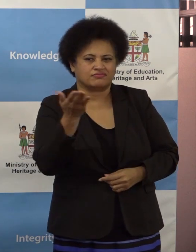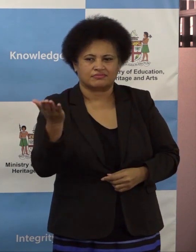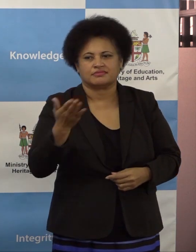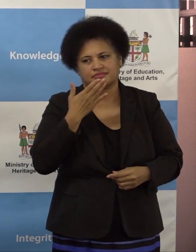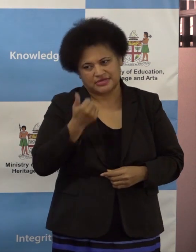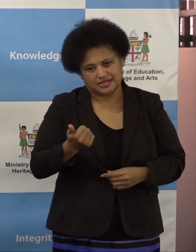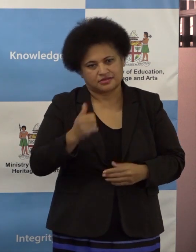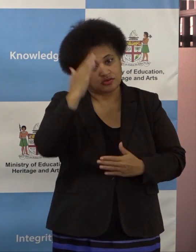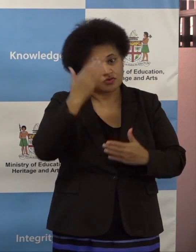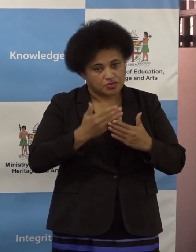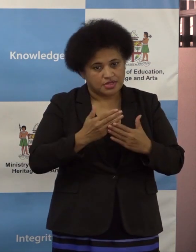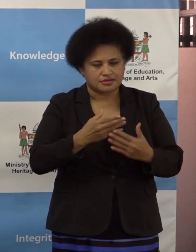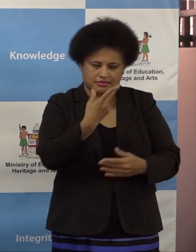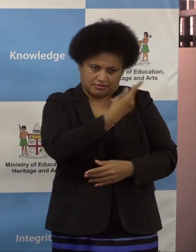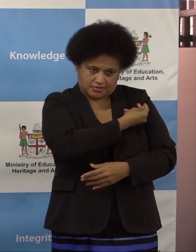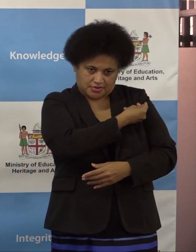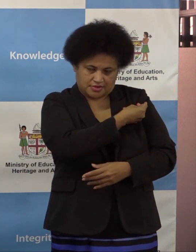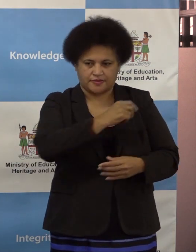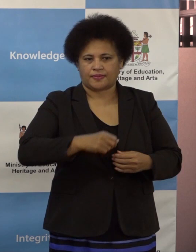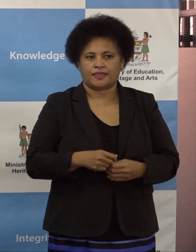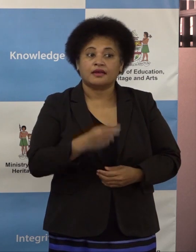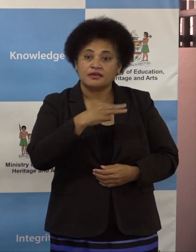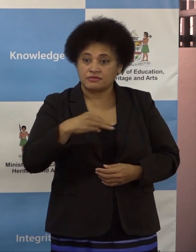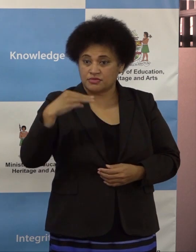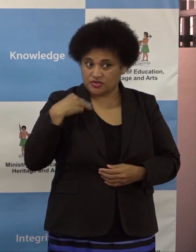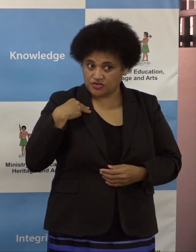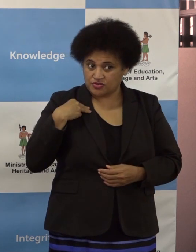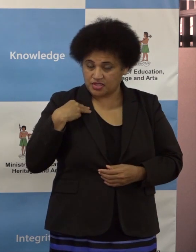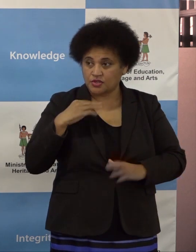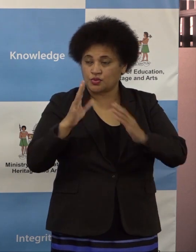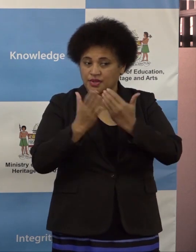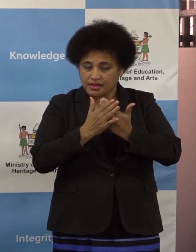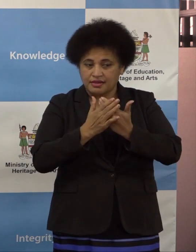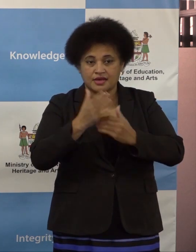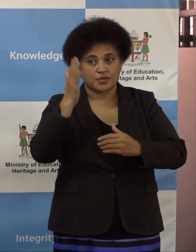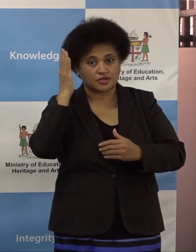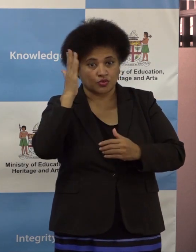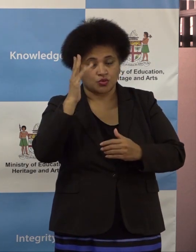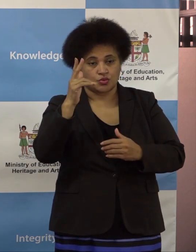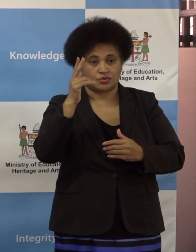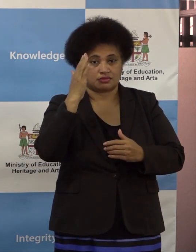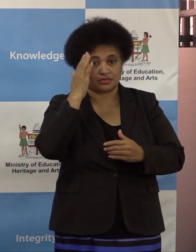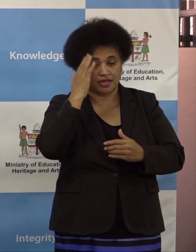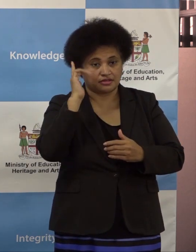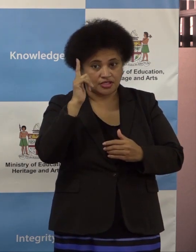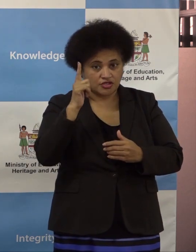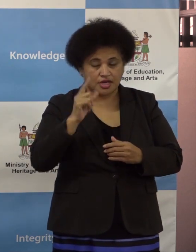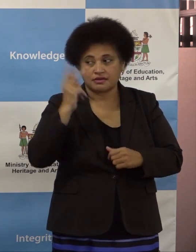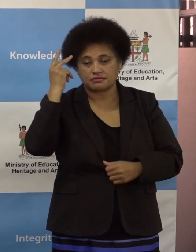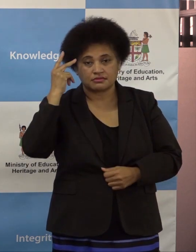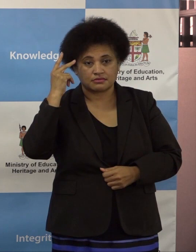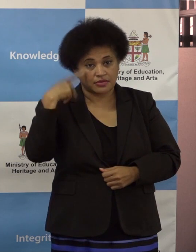Ministry in partnership with all heads of school, staff management and parents should be able to create a viable